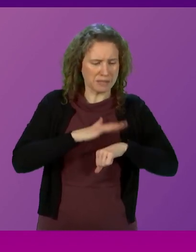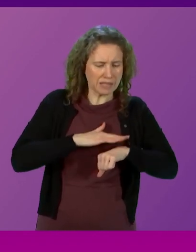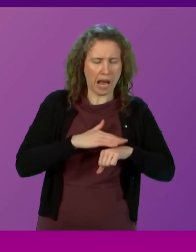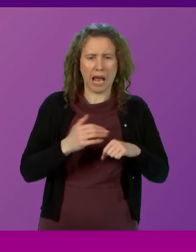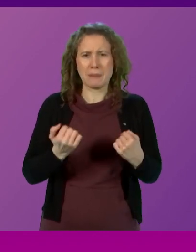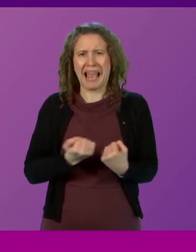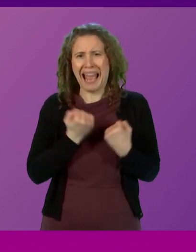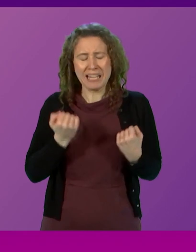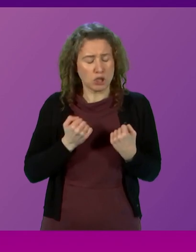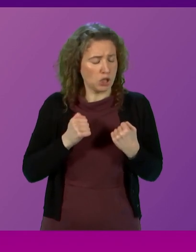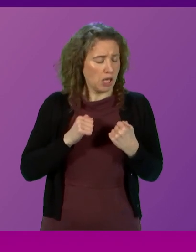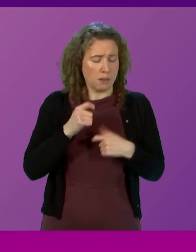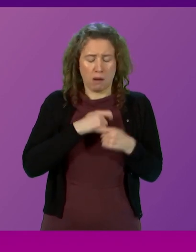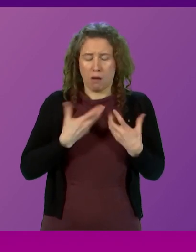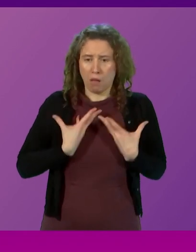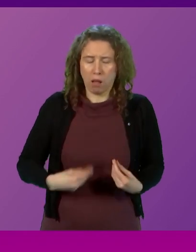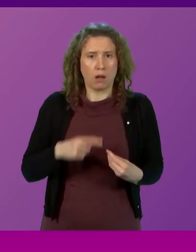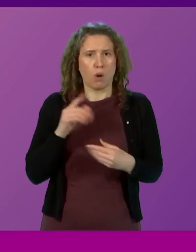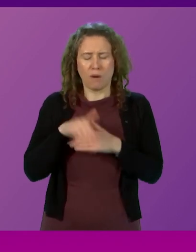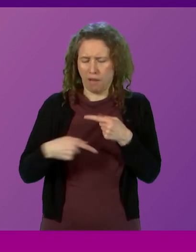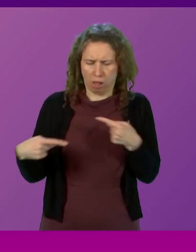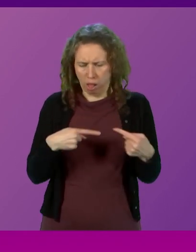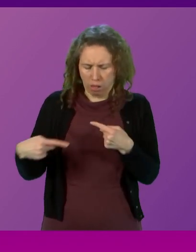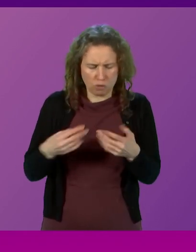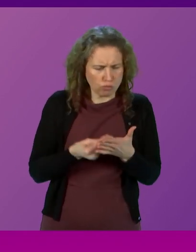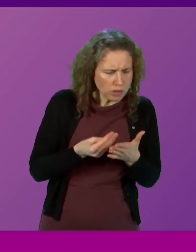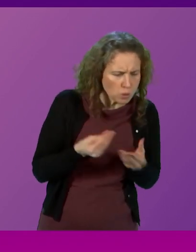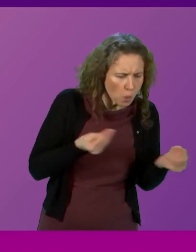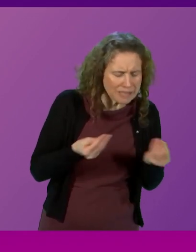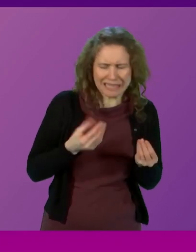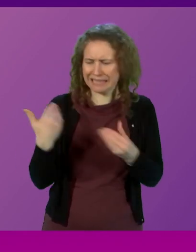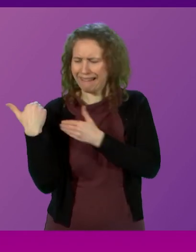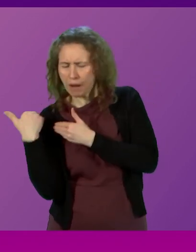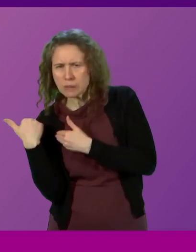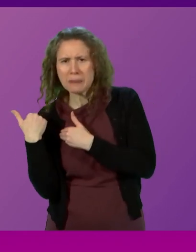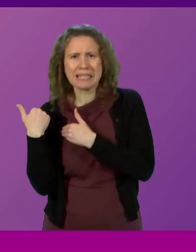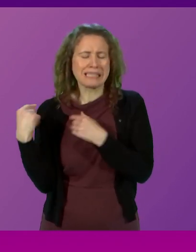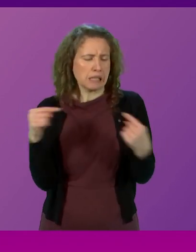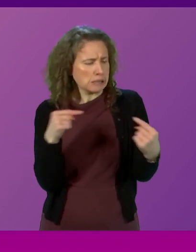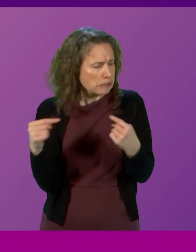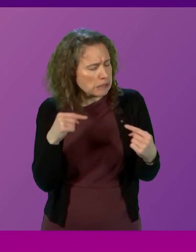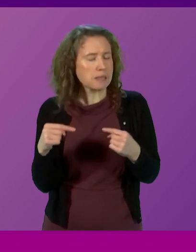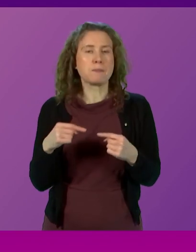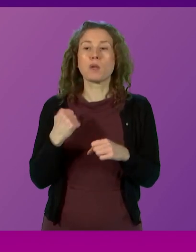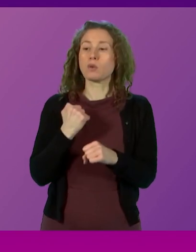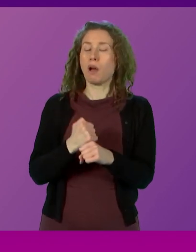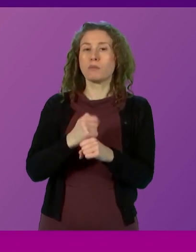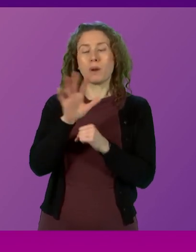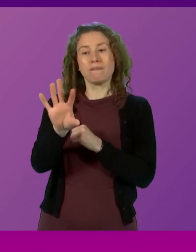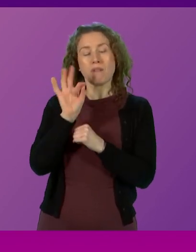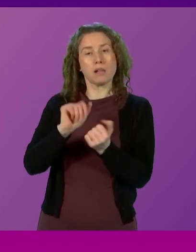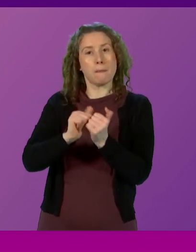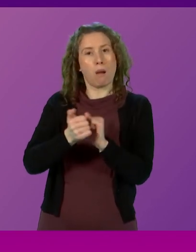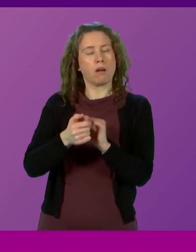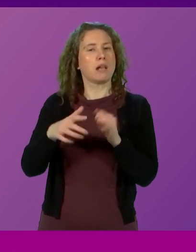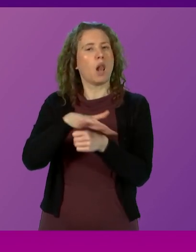energy is taken up in fractious debates about resources and accountability for spending them. The Government will invite our partners and